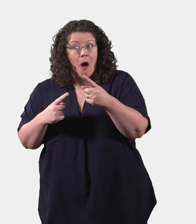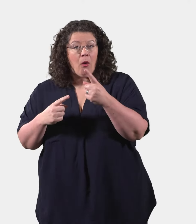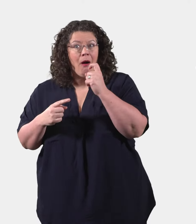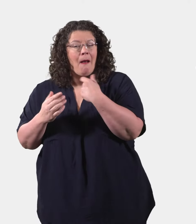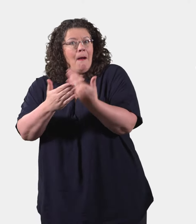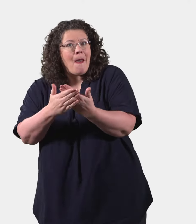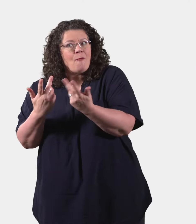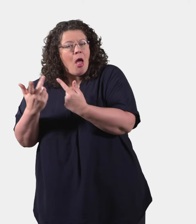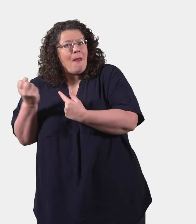for the first time.